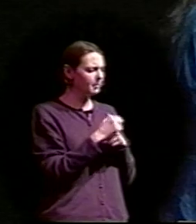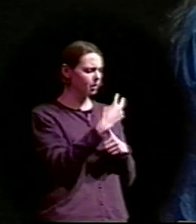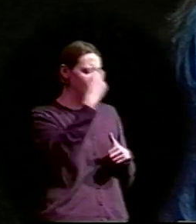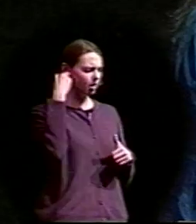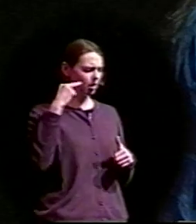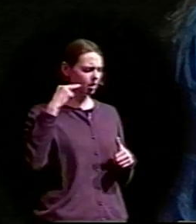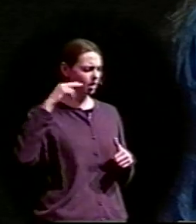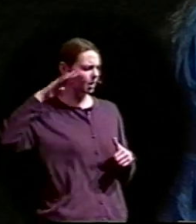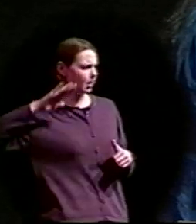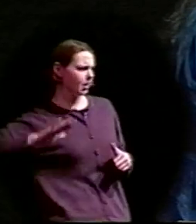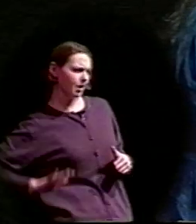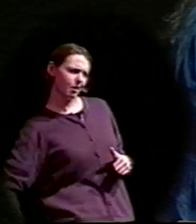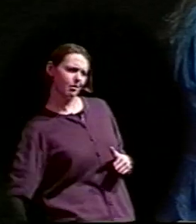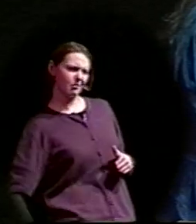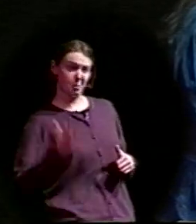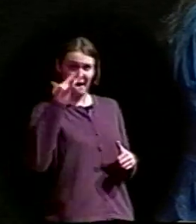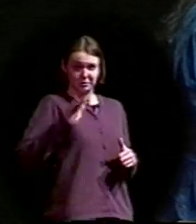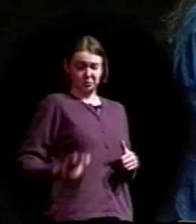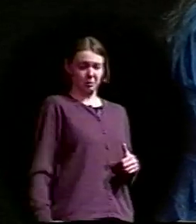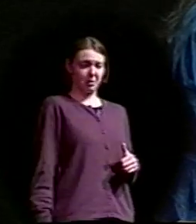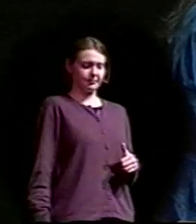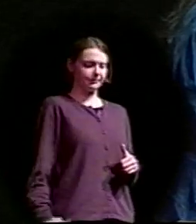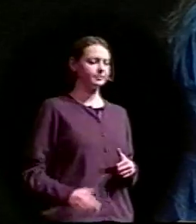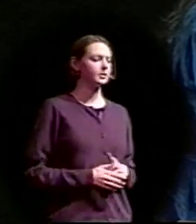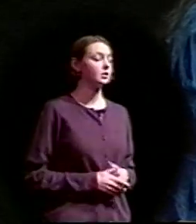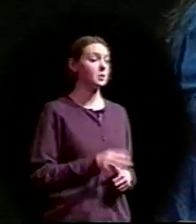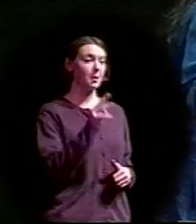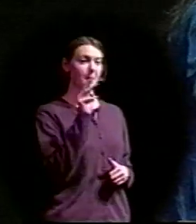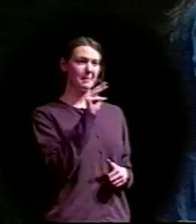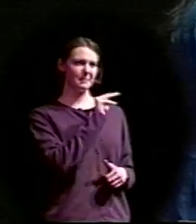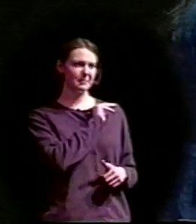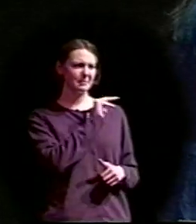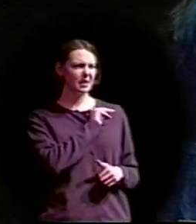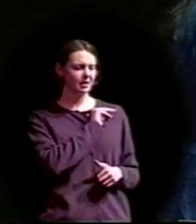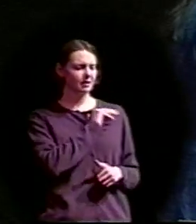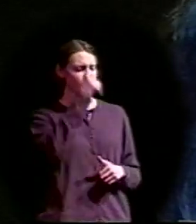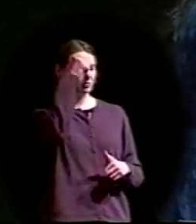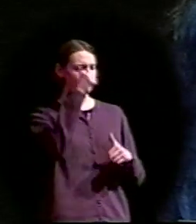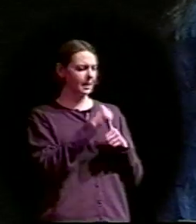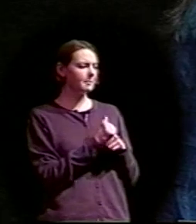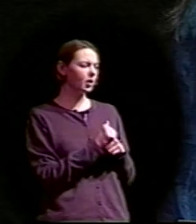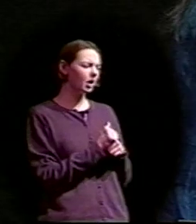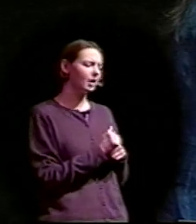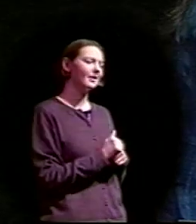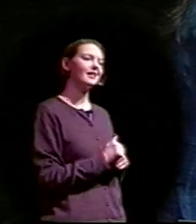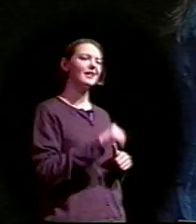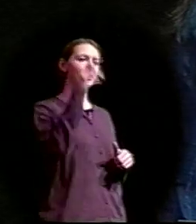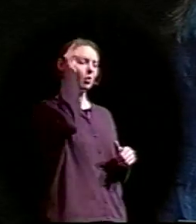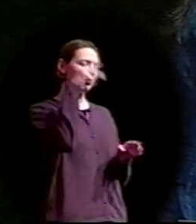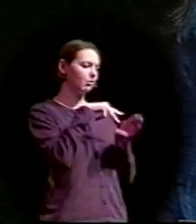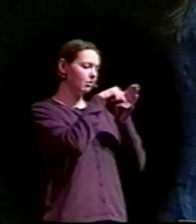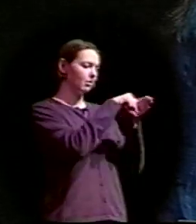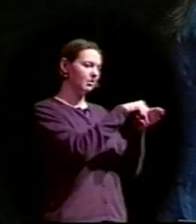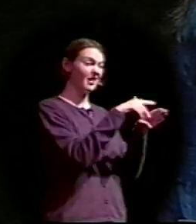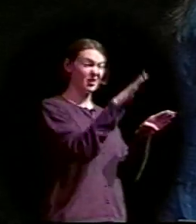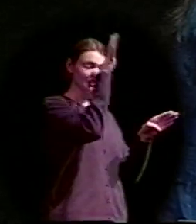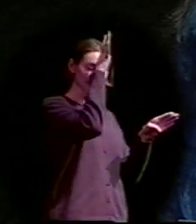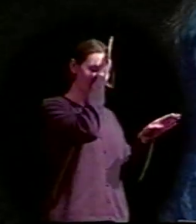remembered of her father leaving were the spurs that he wore, because they were so shiny and they jangled as he walked down the lane. The